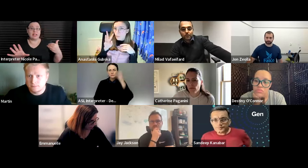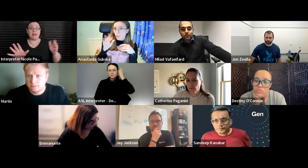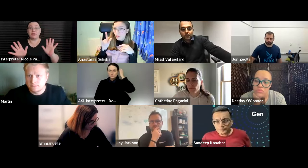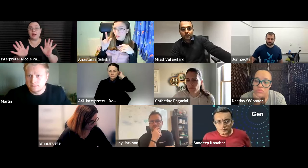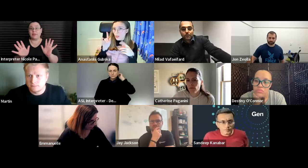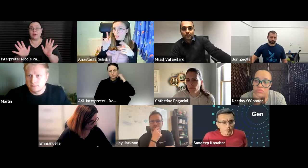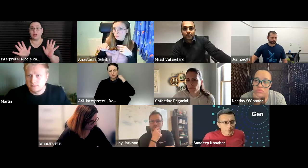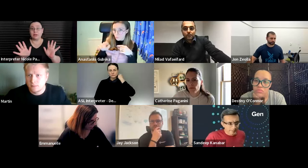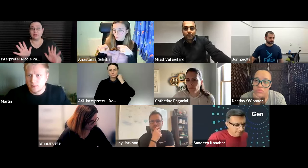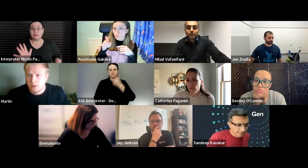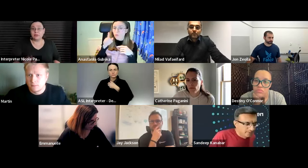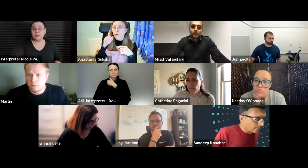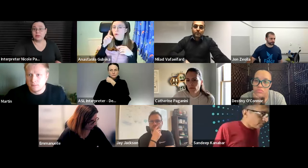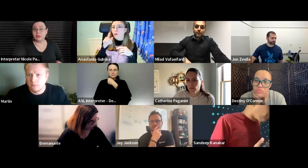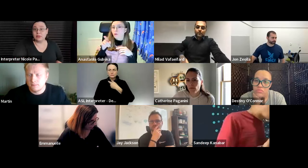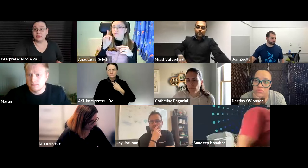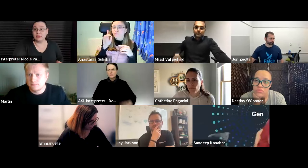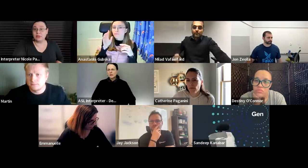that message is clear for everyone